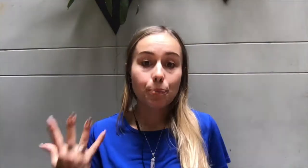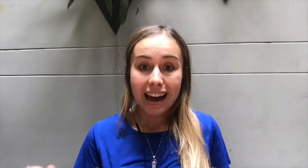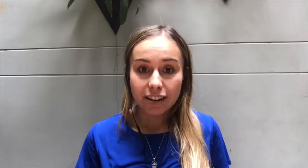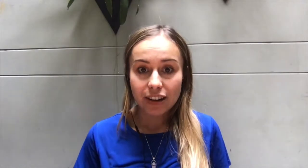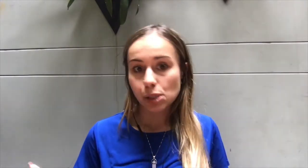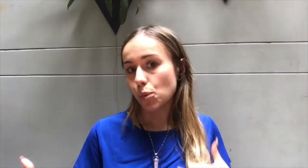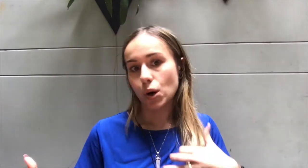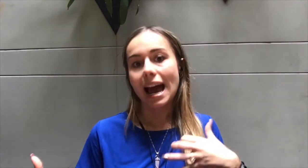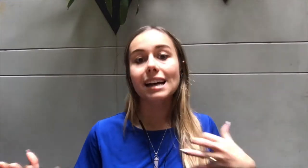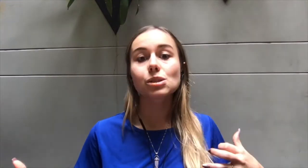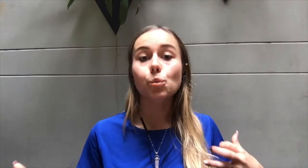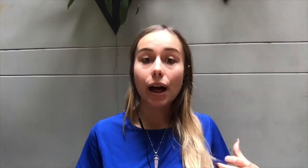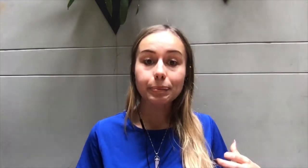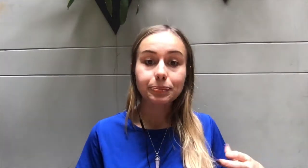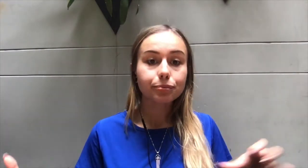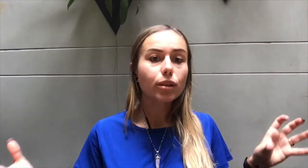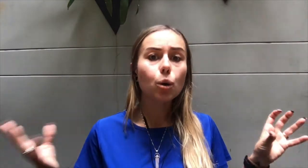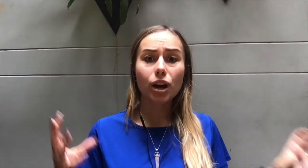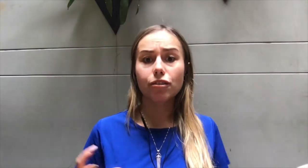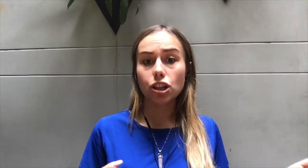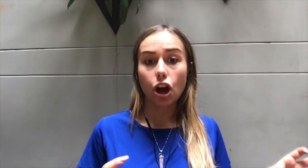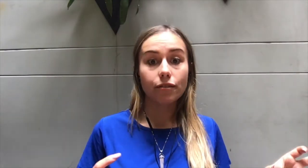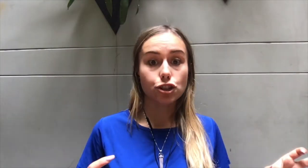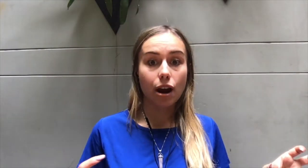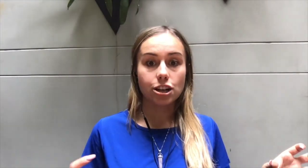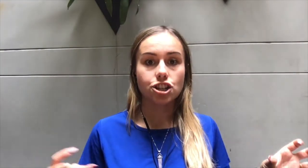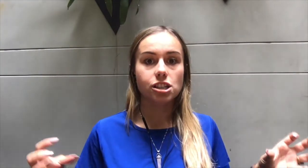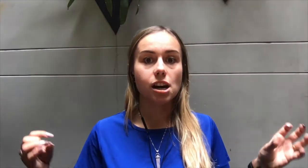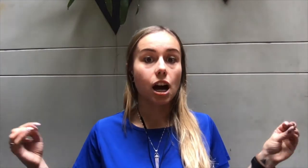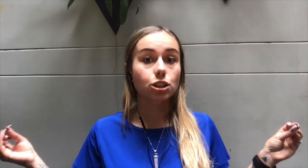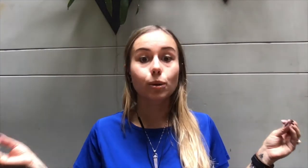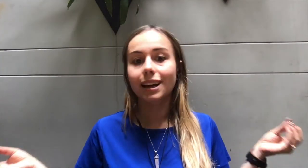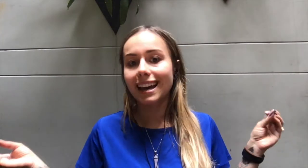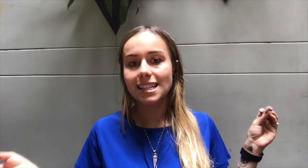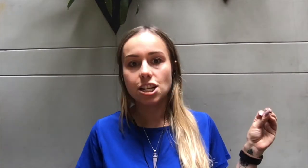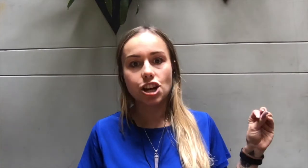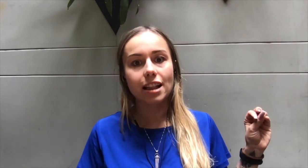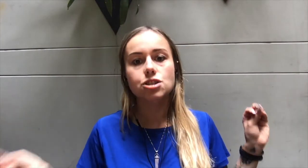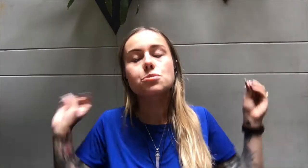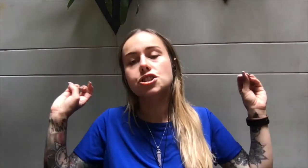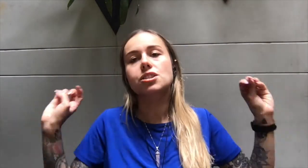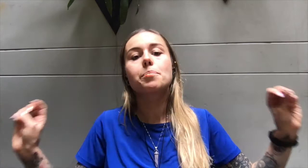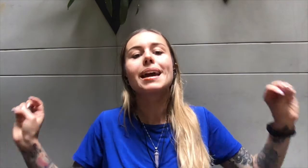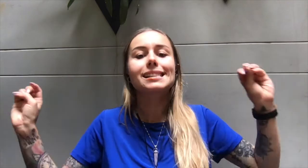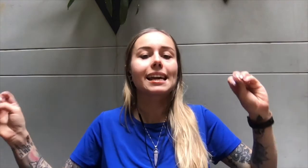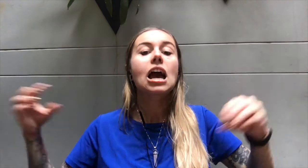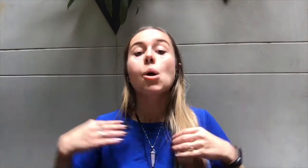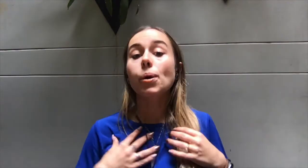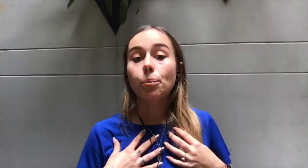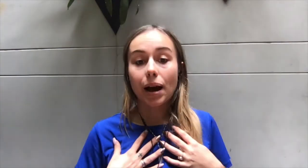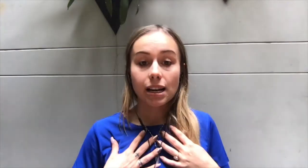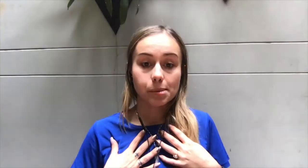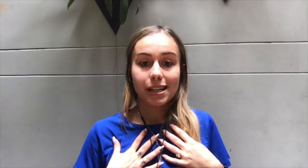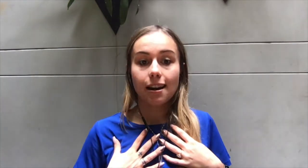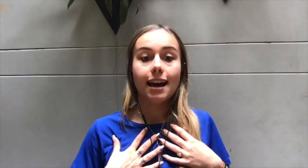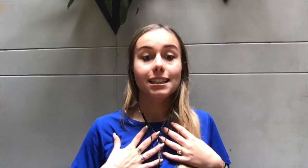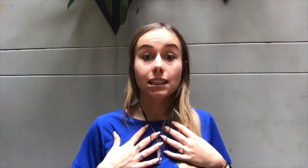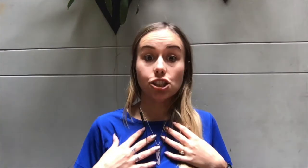manifest more as well. We have a Law of Attraction 28 day challenge, which is amazing. When my husband and I did this